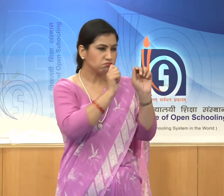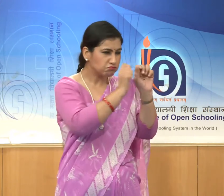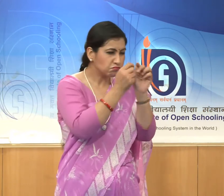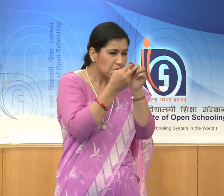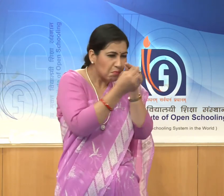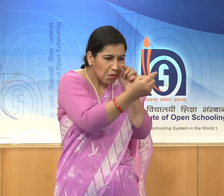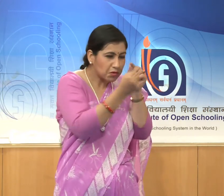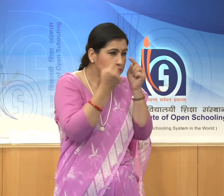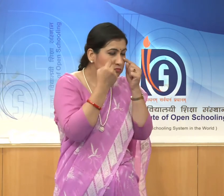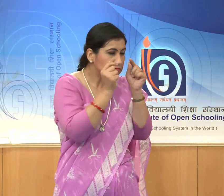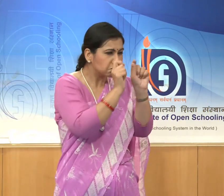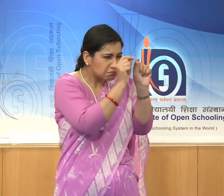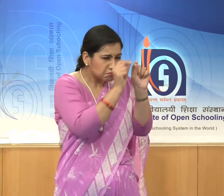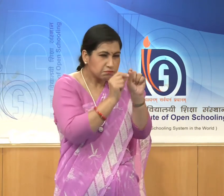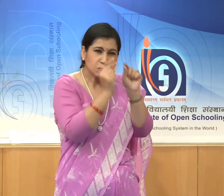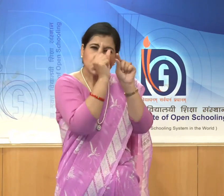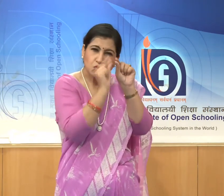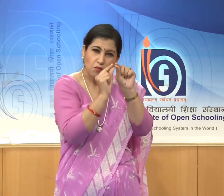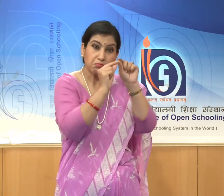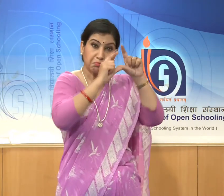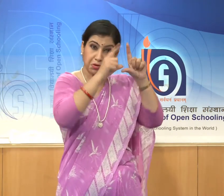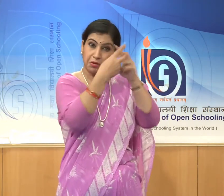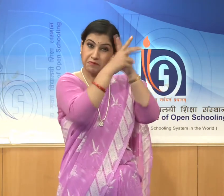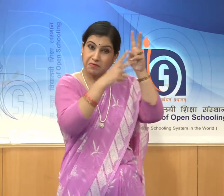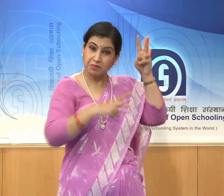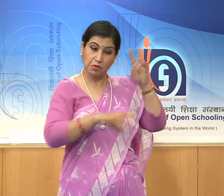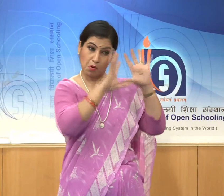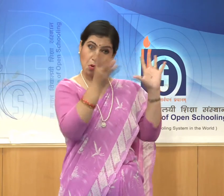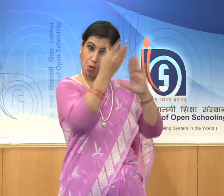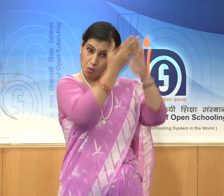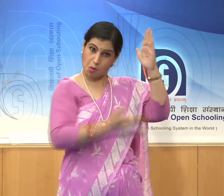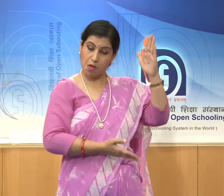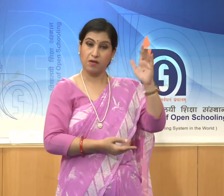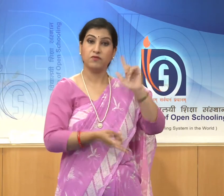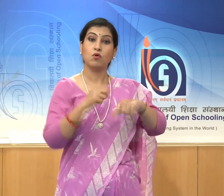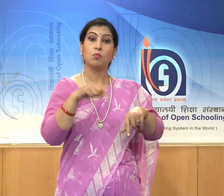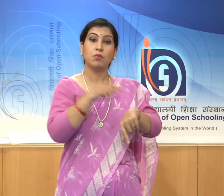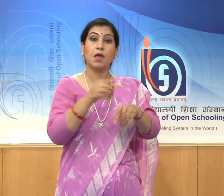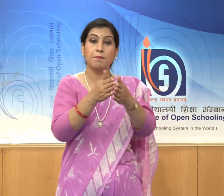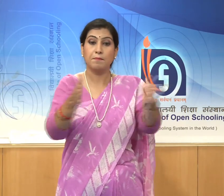intricate Haisala carvings.